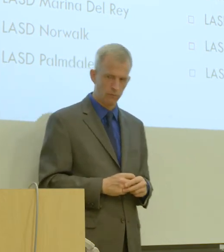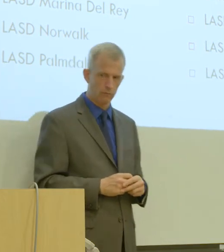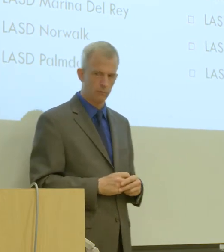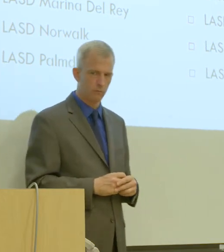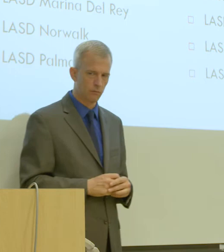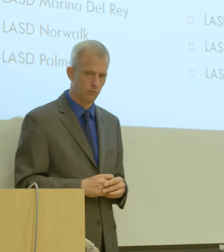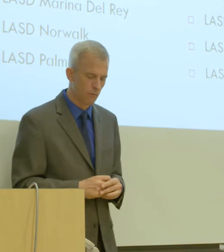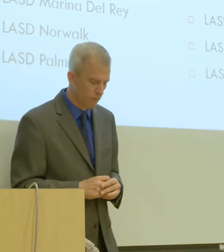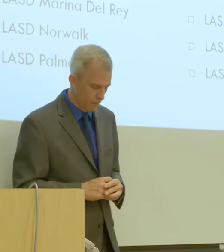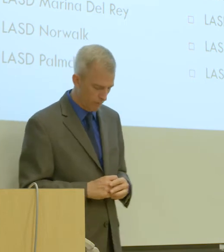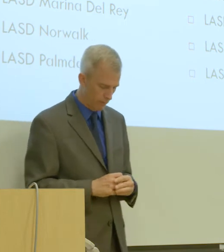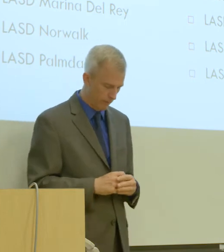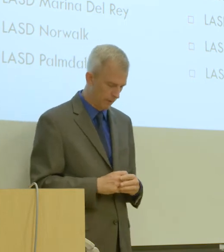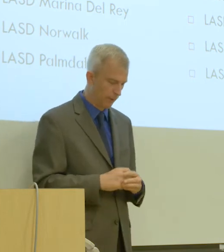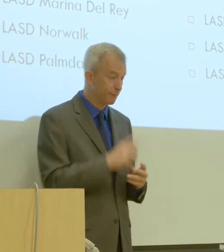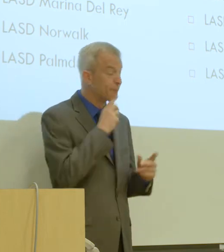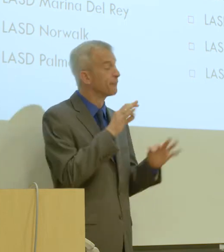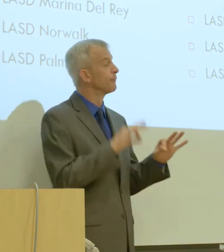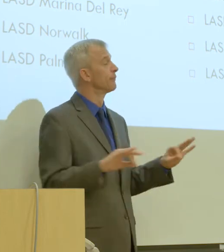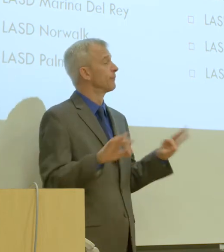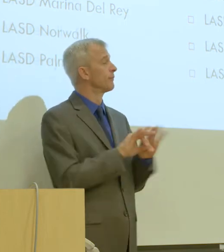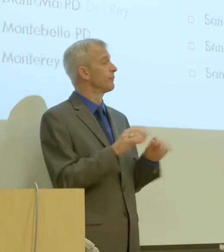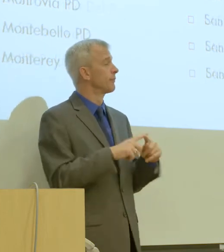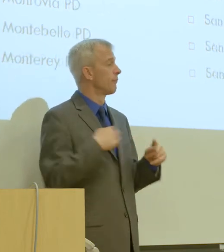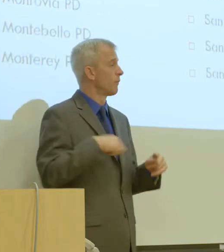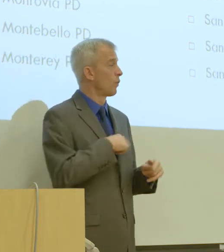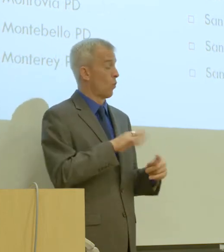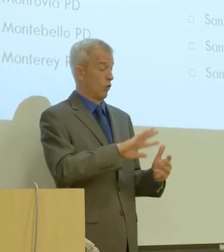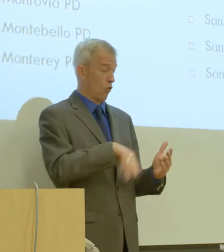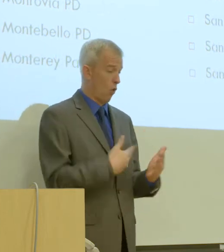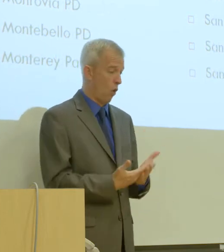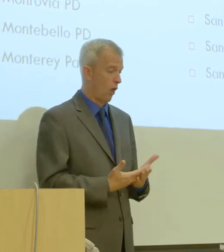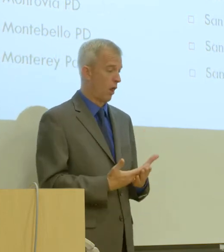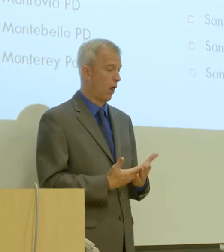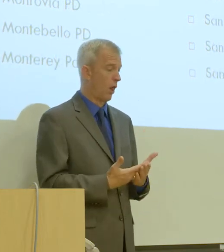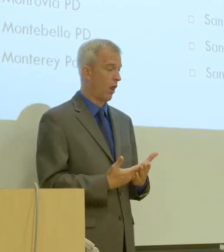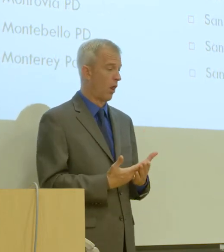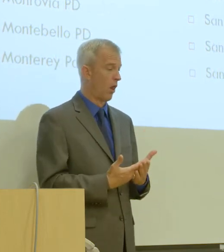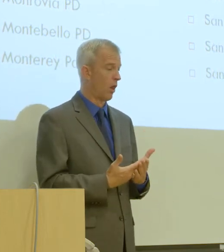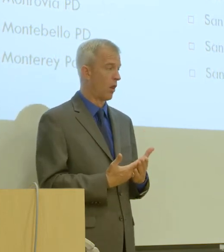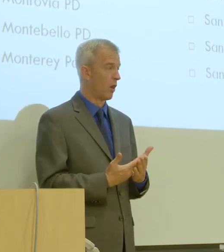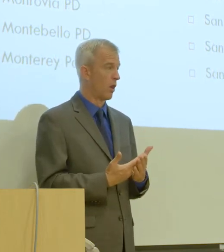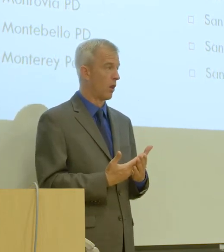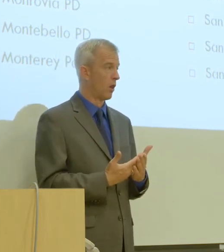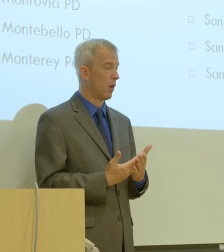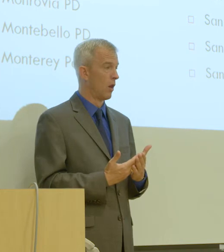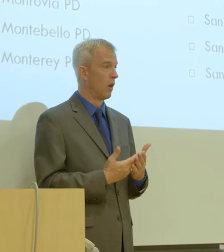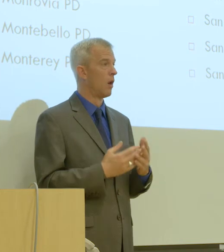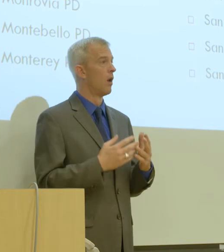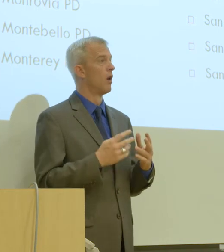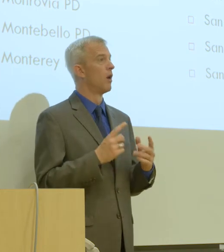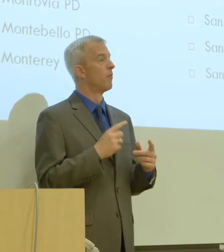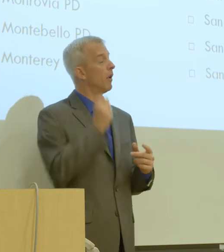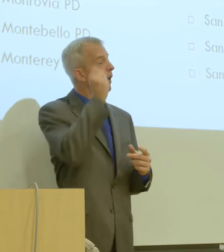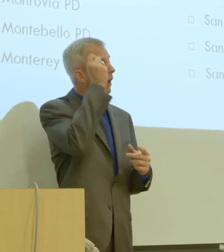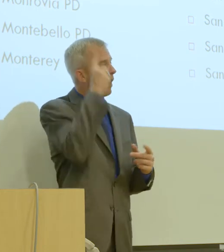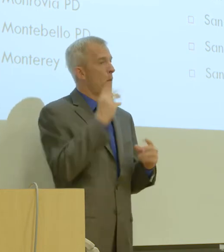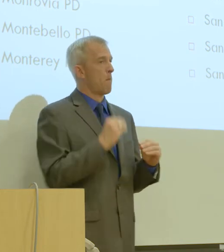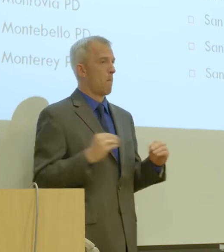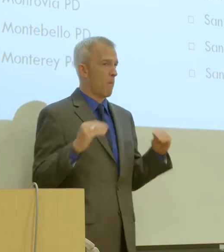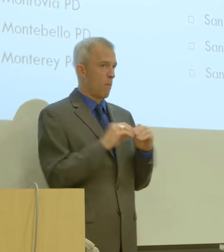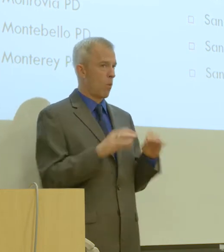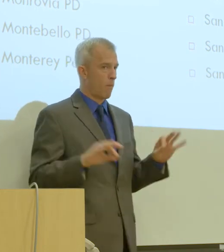It is important to us all, but it is even more important to those